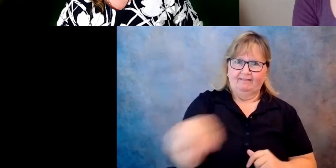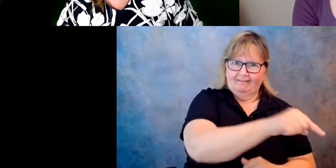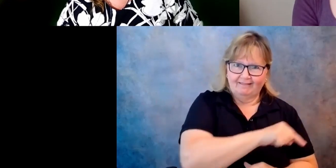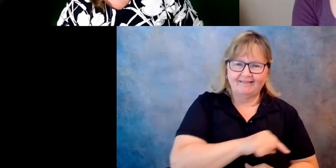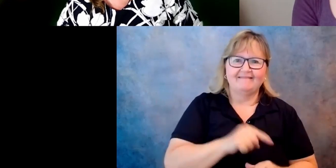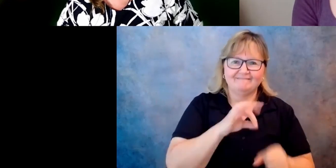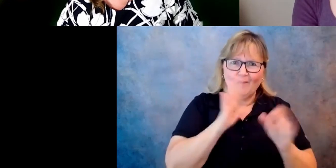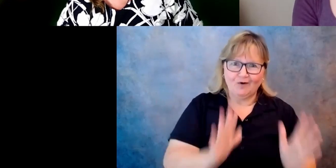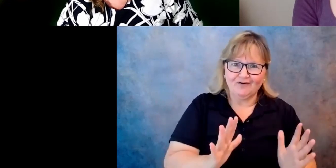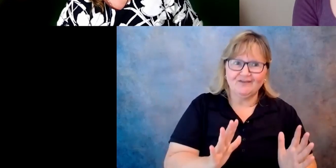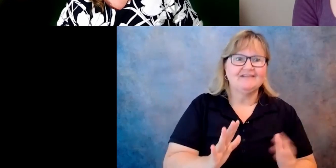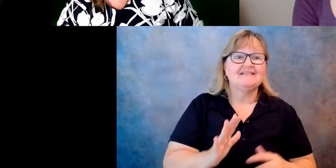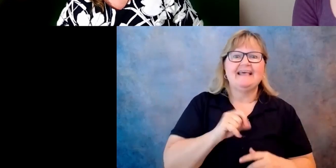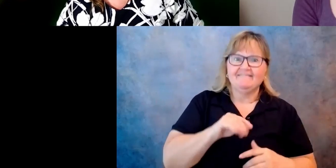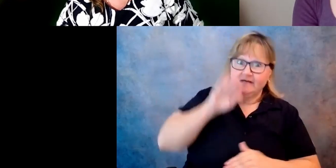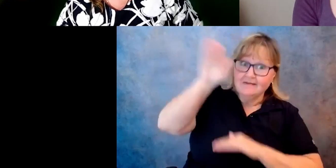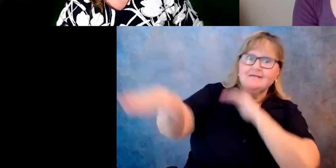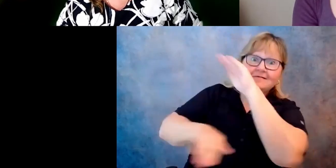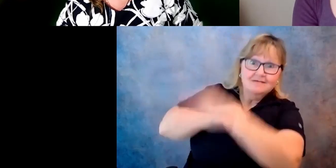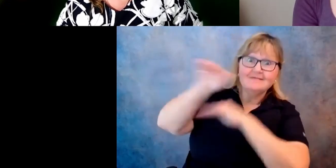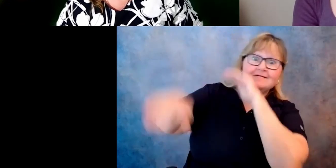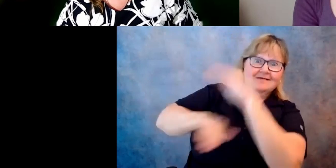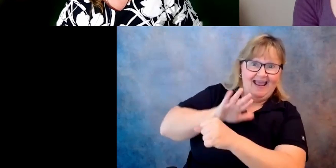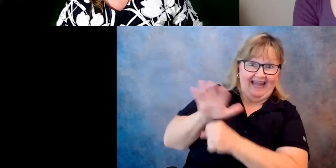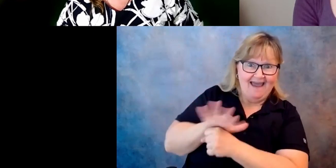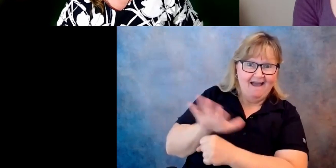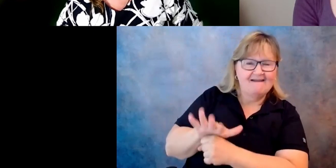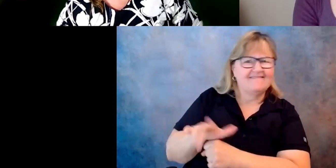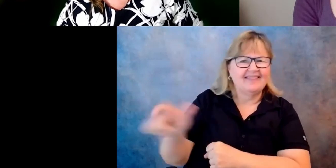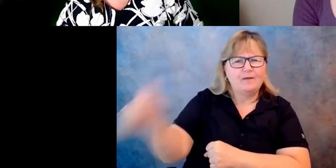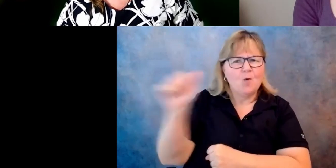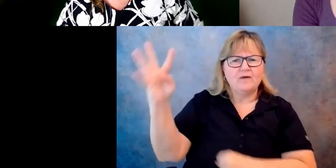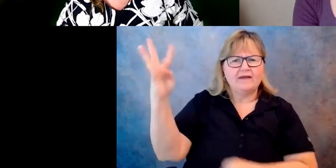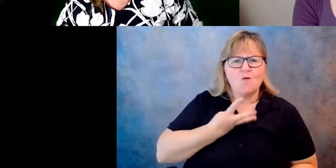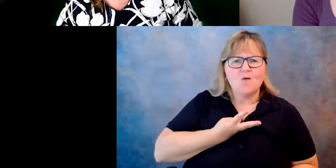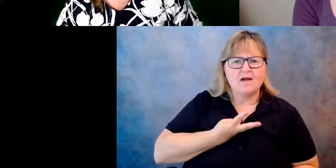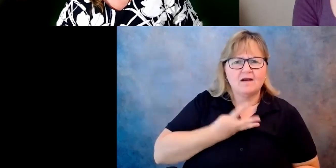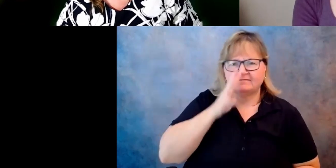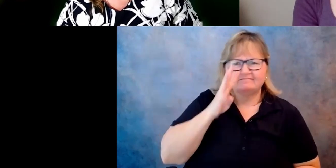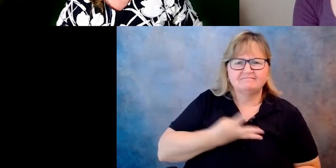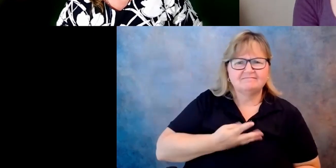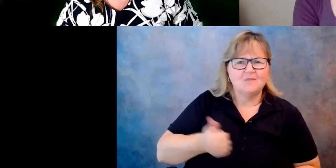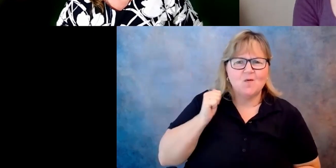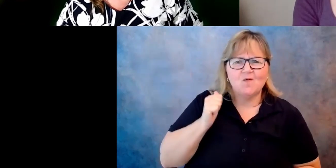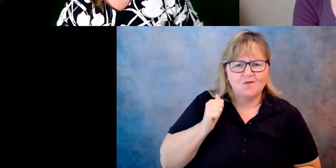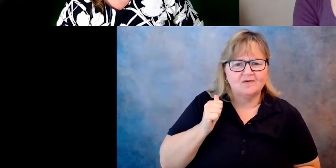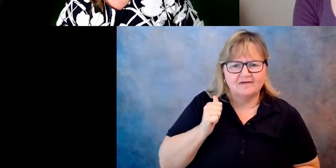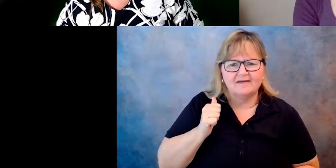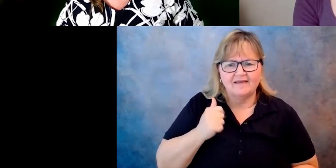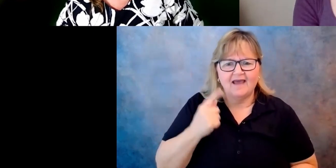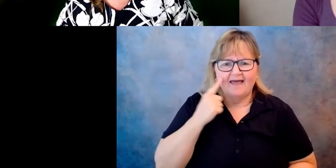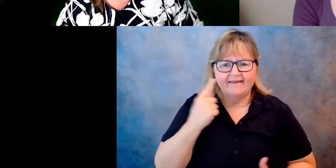constituents, they're not going to ignore us. Um, so I, I think, you know, everybody has an important role.